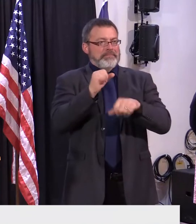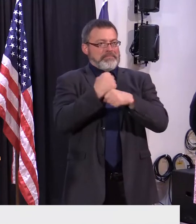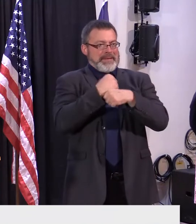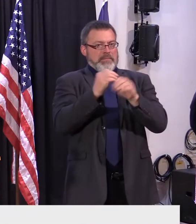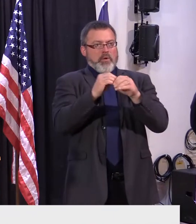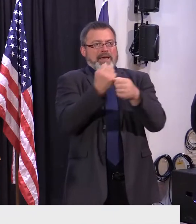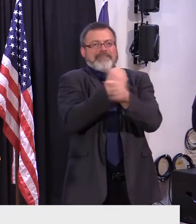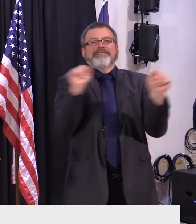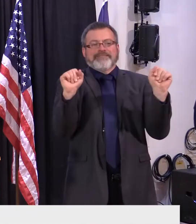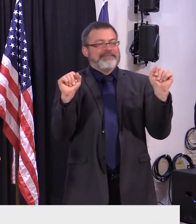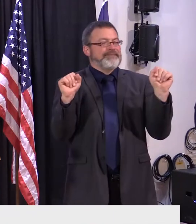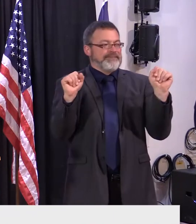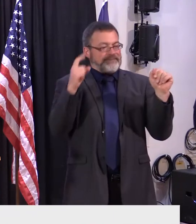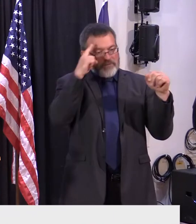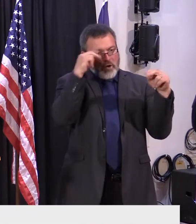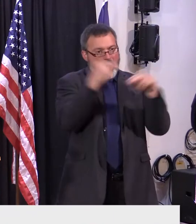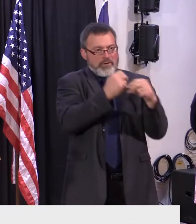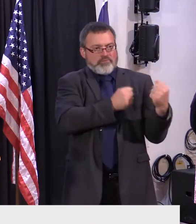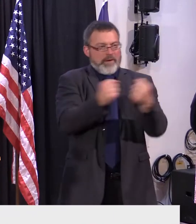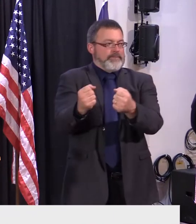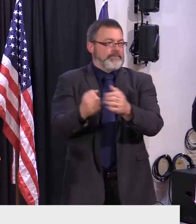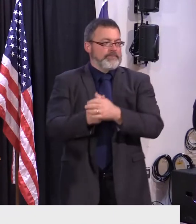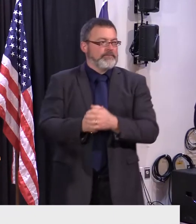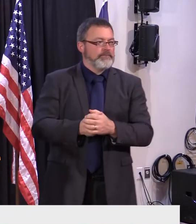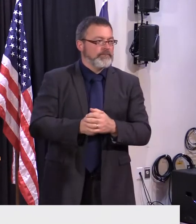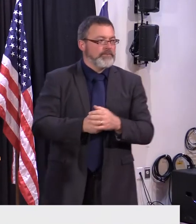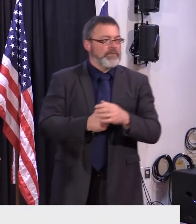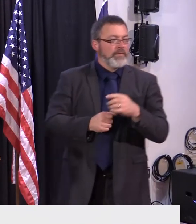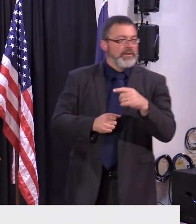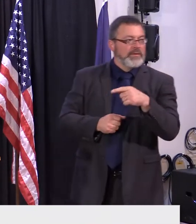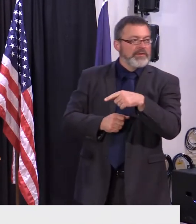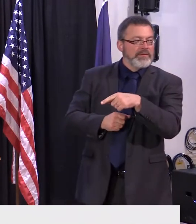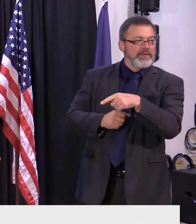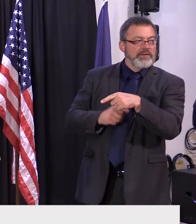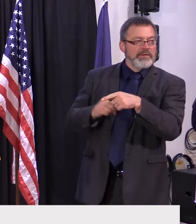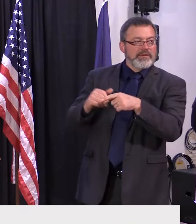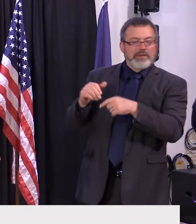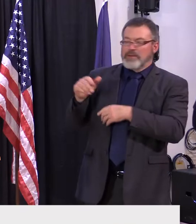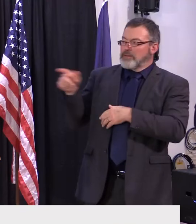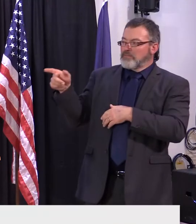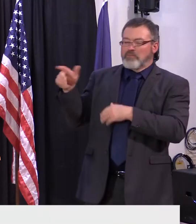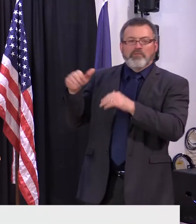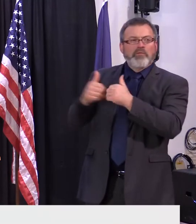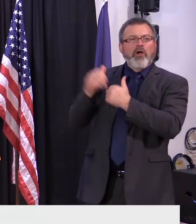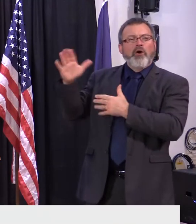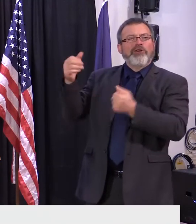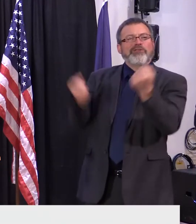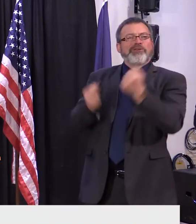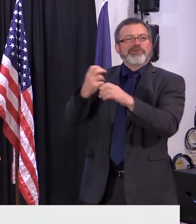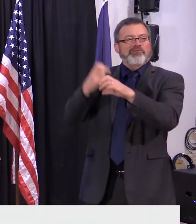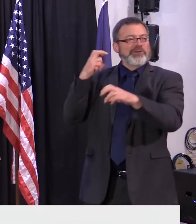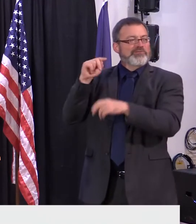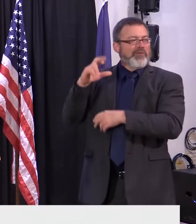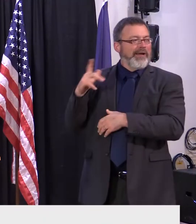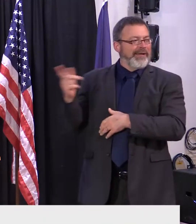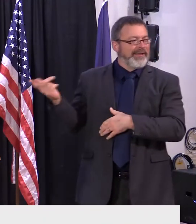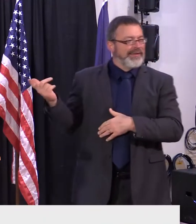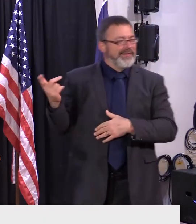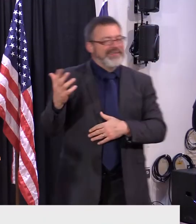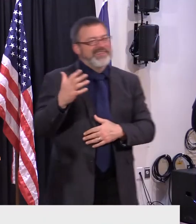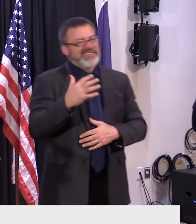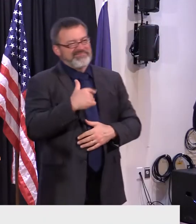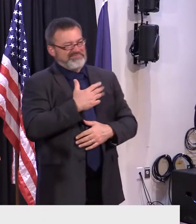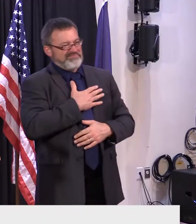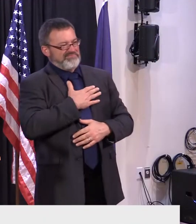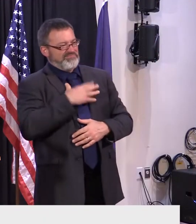uh i have to ask how's your truck um love my truck uh our truck uh it's uh